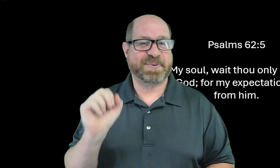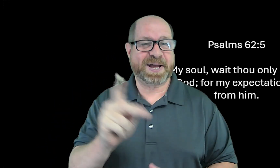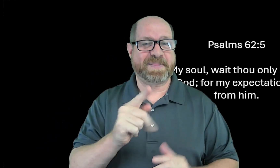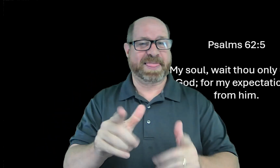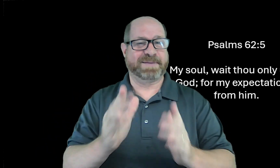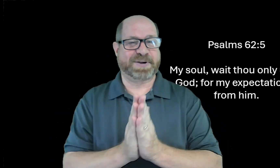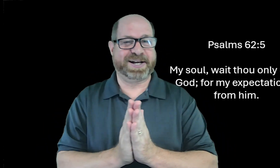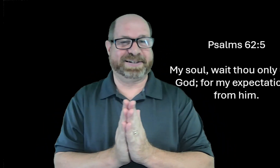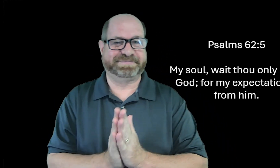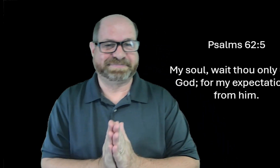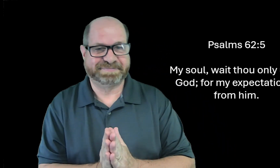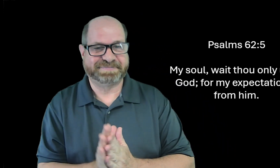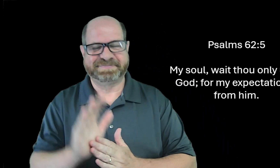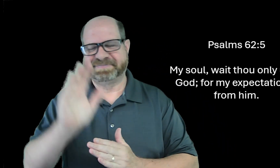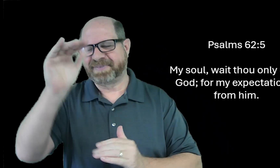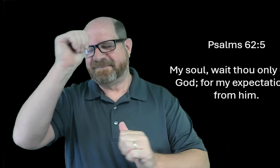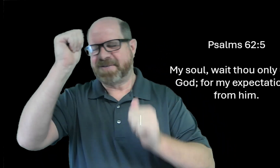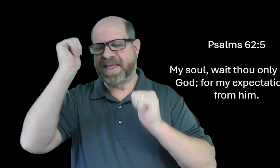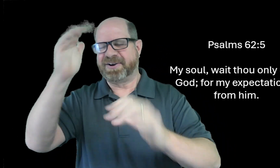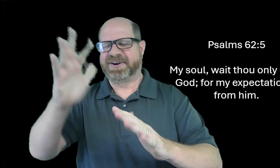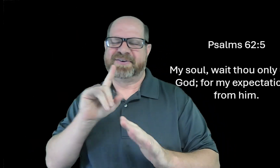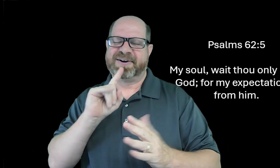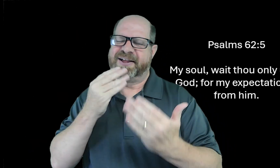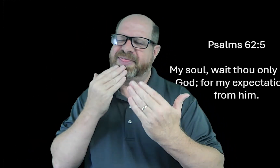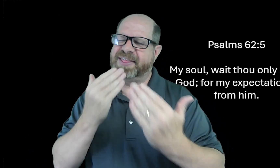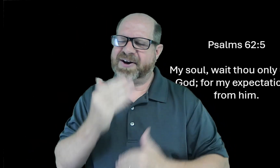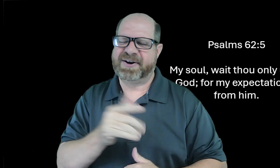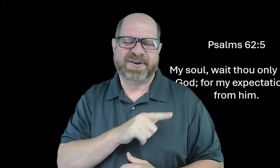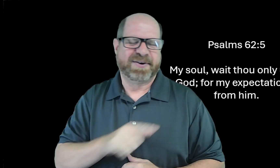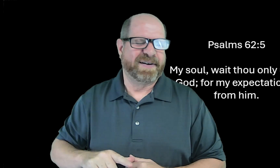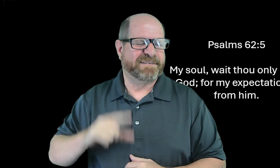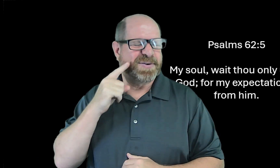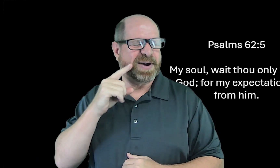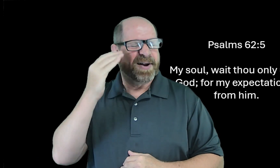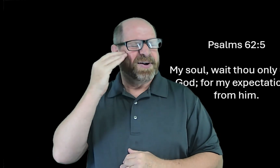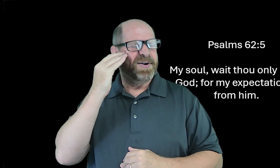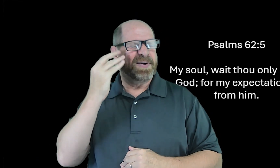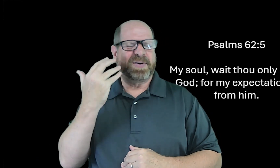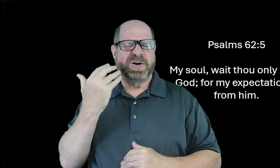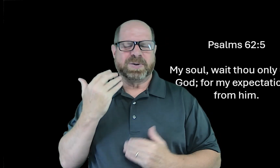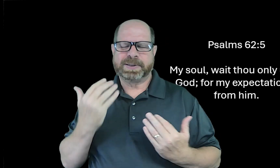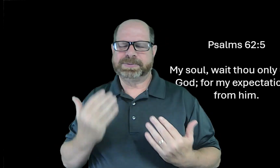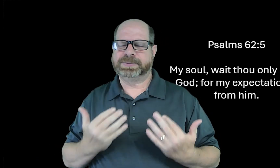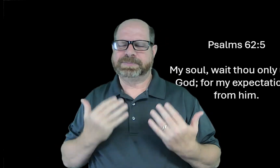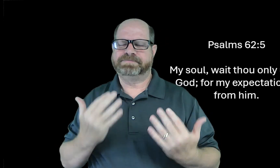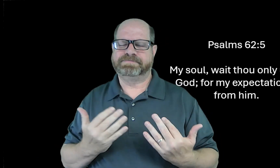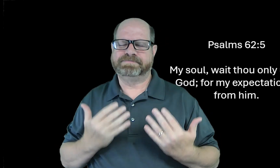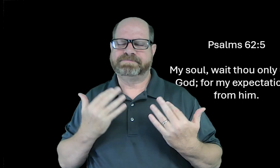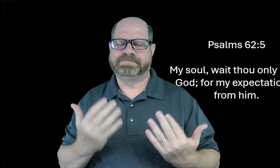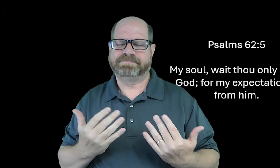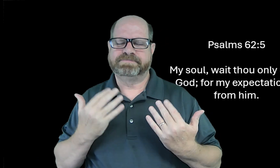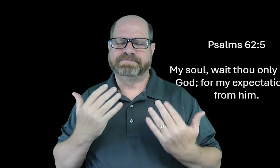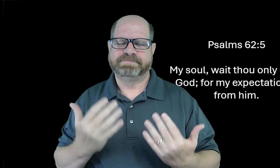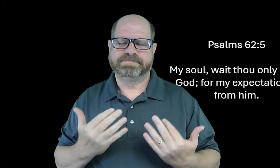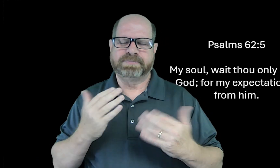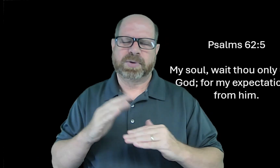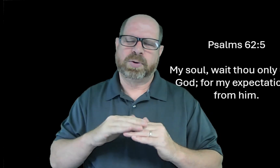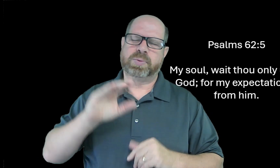Okay, let's pray. Heavenly Father, thank you, Lord, that you know that waiting